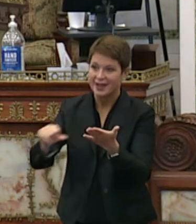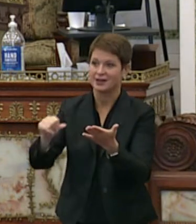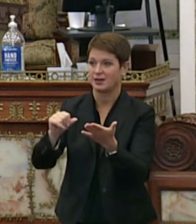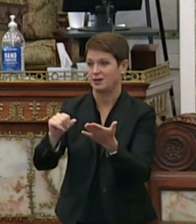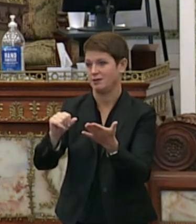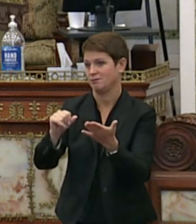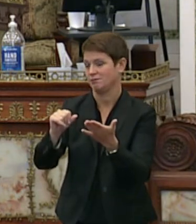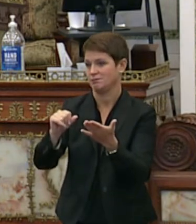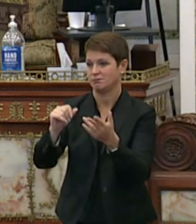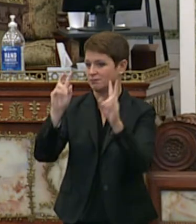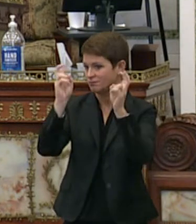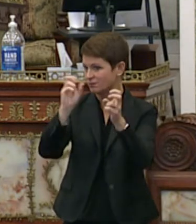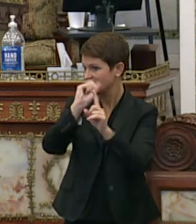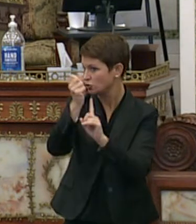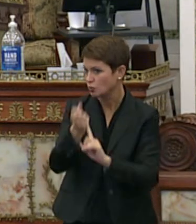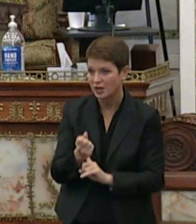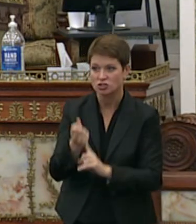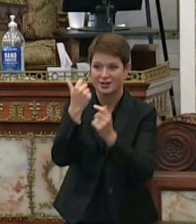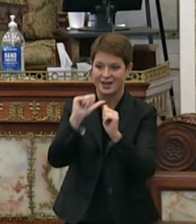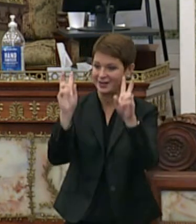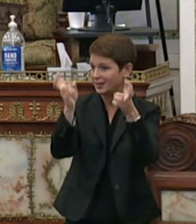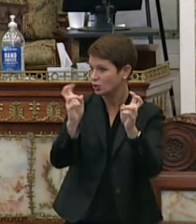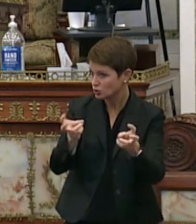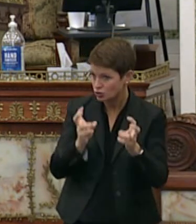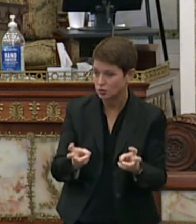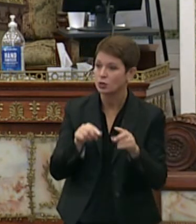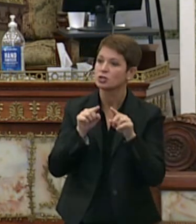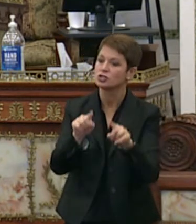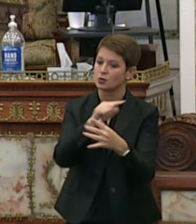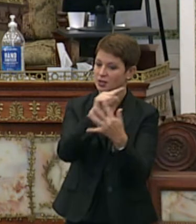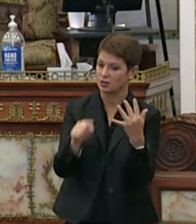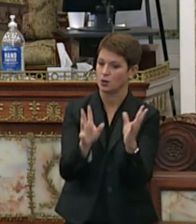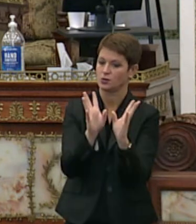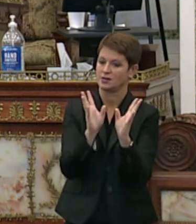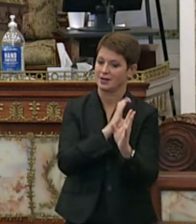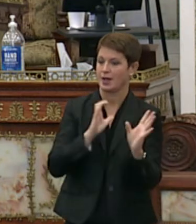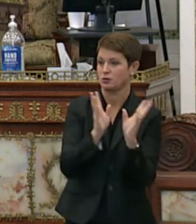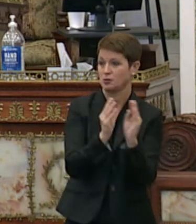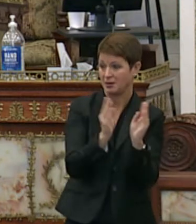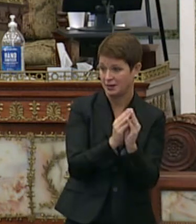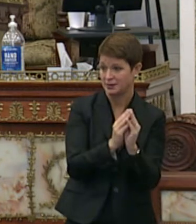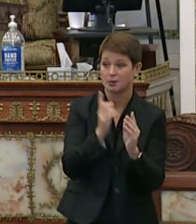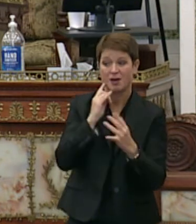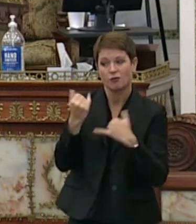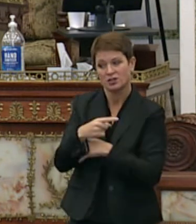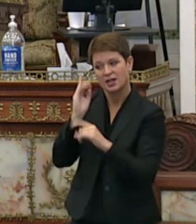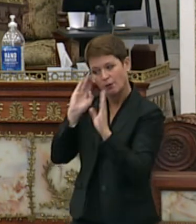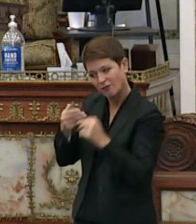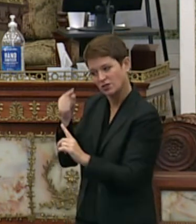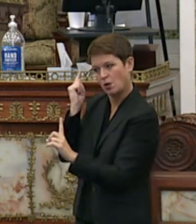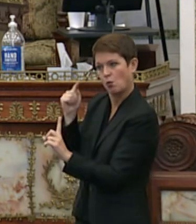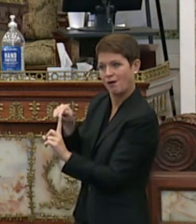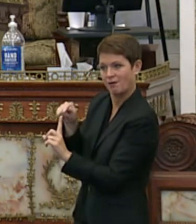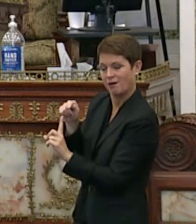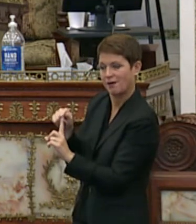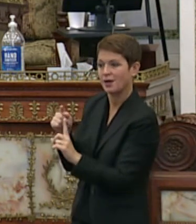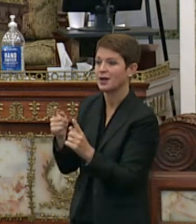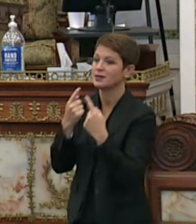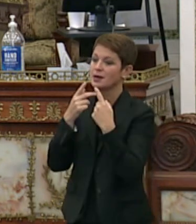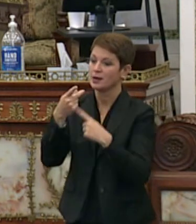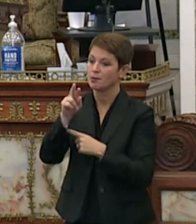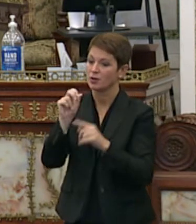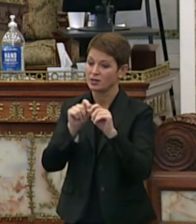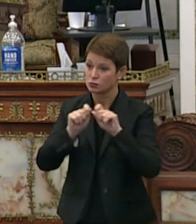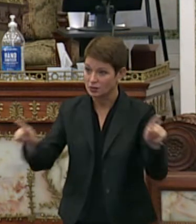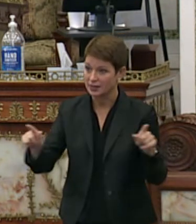second reading and final passes calendar for possible action at those council sessions as we announced earlier in the press release in social